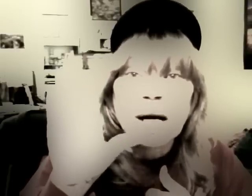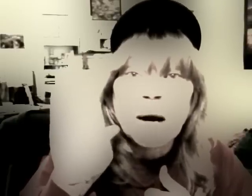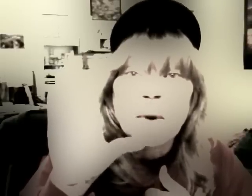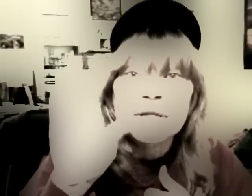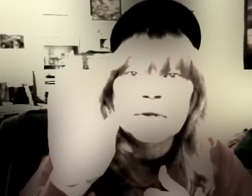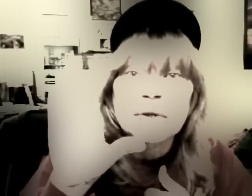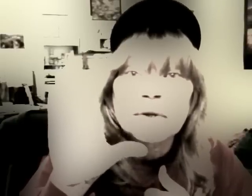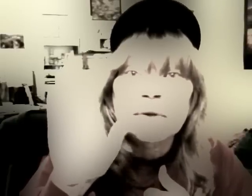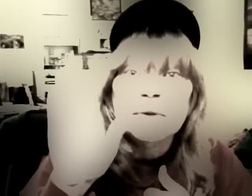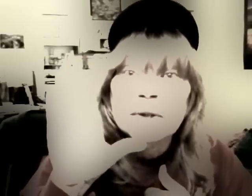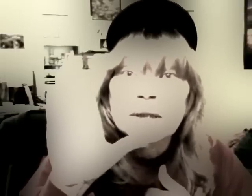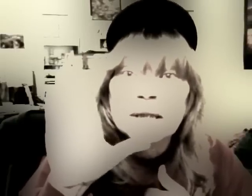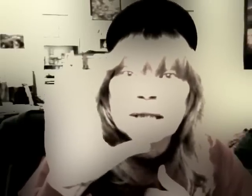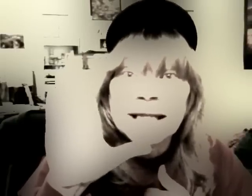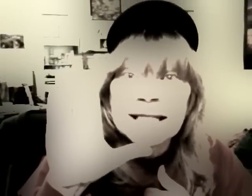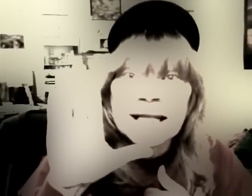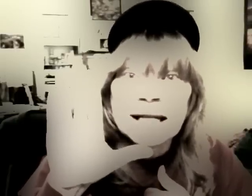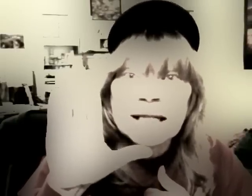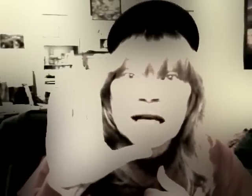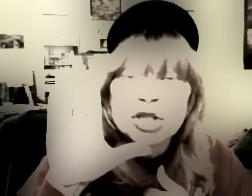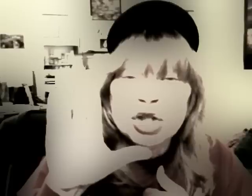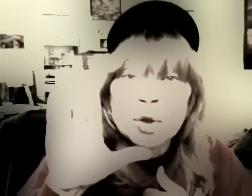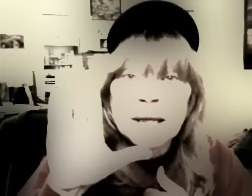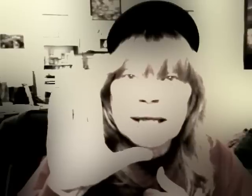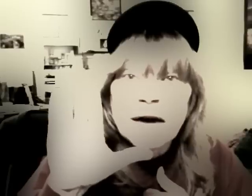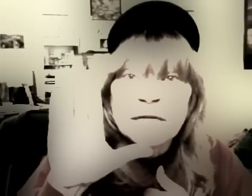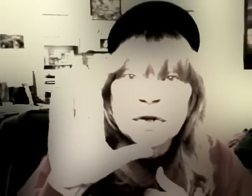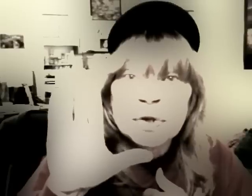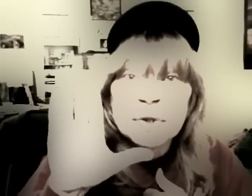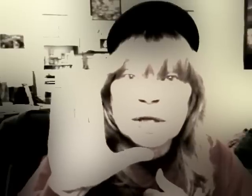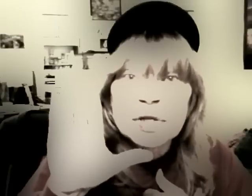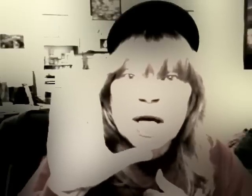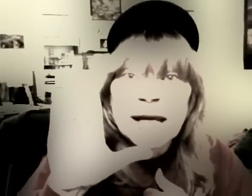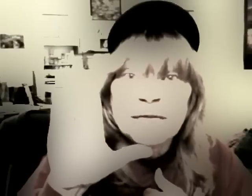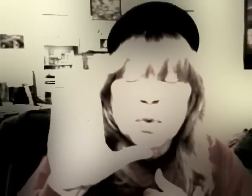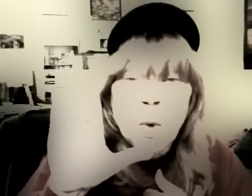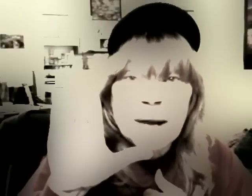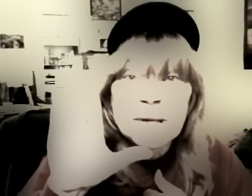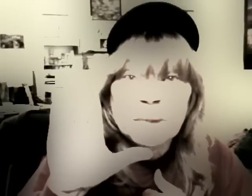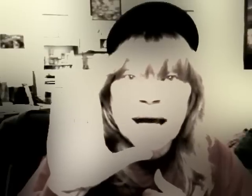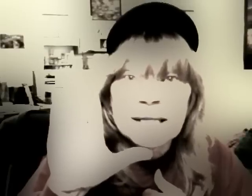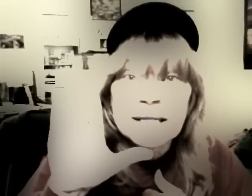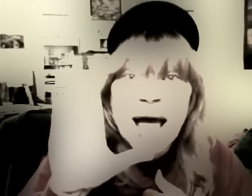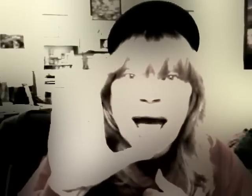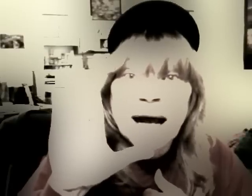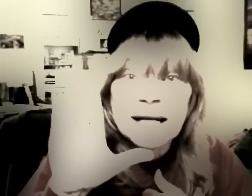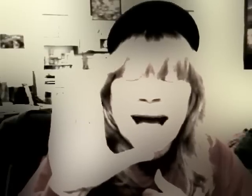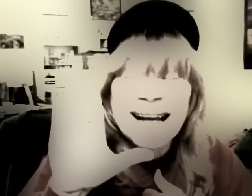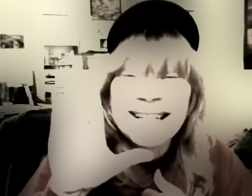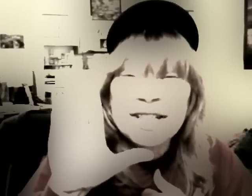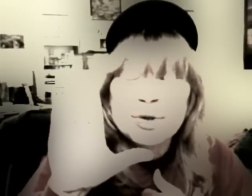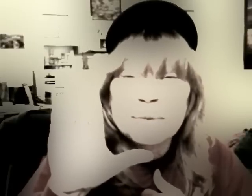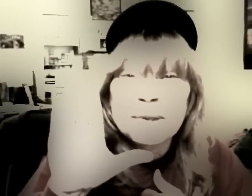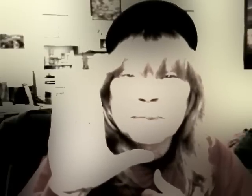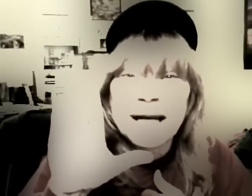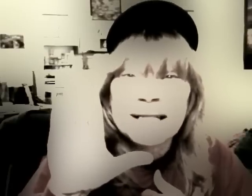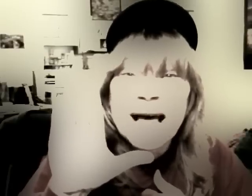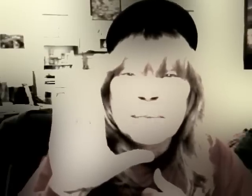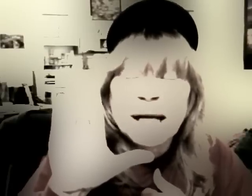God wants you to do. That's it. Do it for New Year's if you want to be blessed. And honey, I need you to be blessed. Because